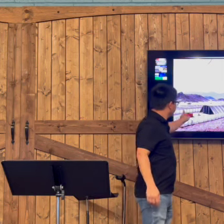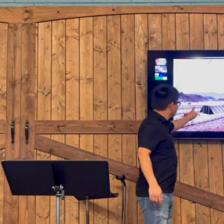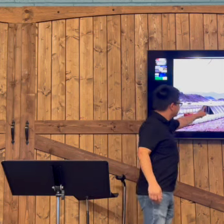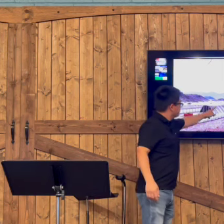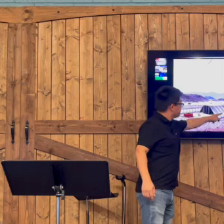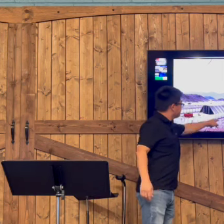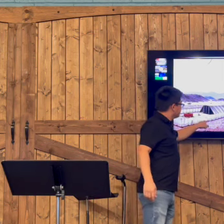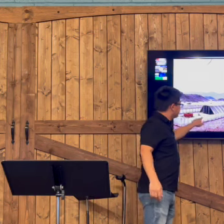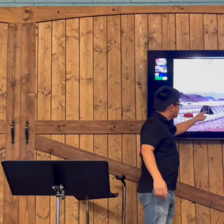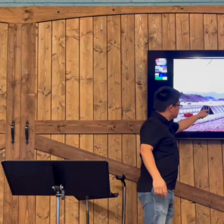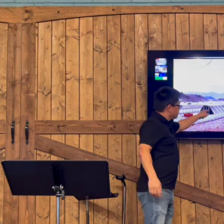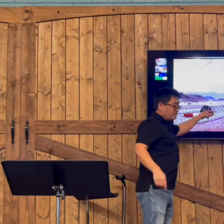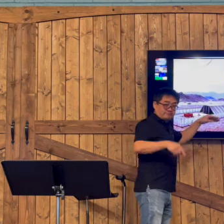a tabernacle.